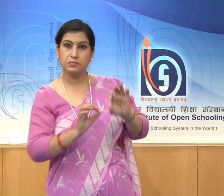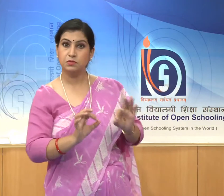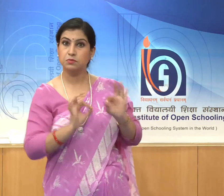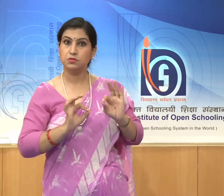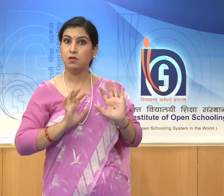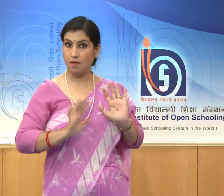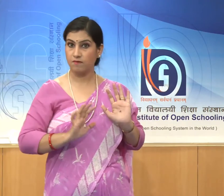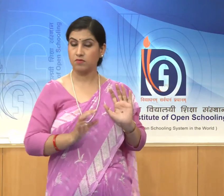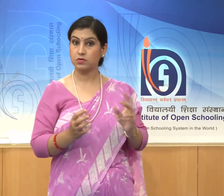sculptures.